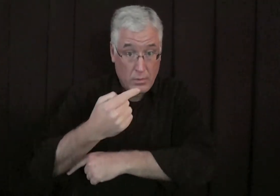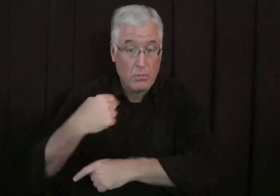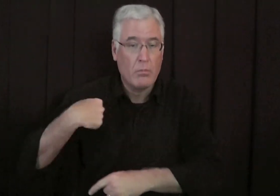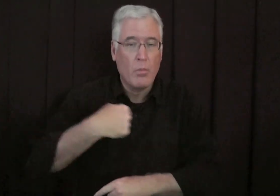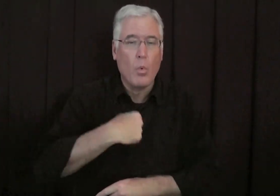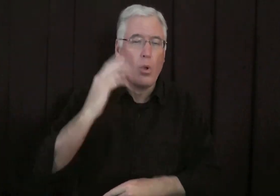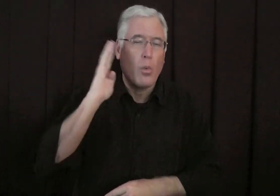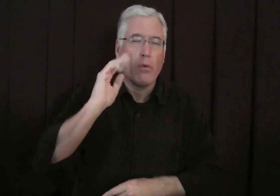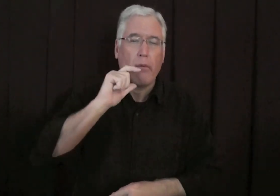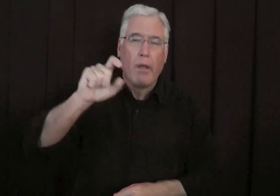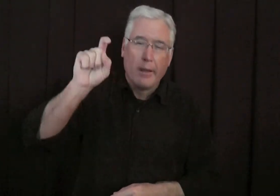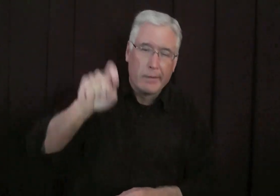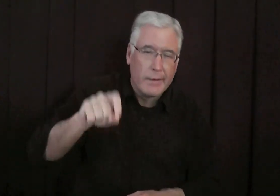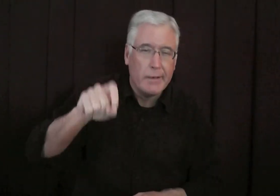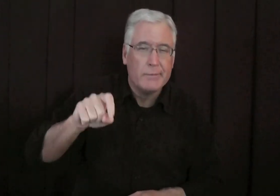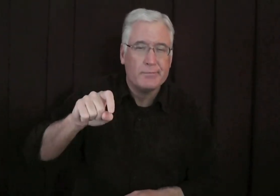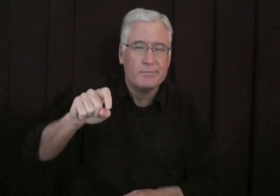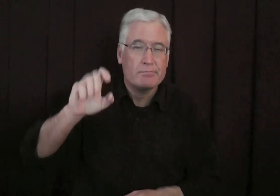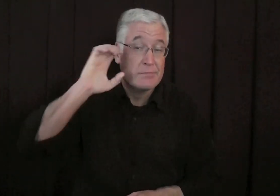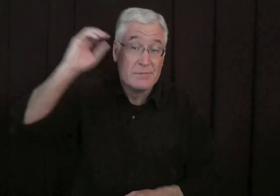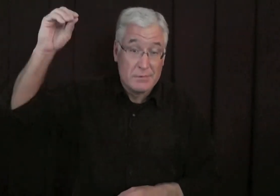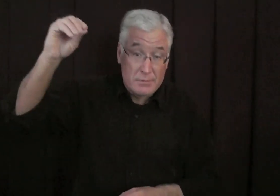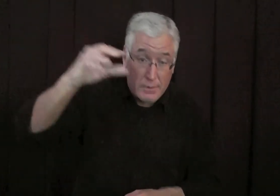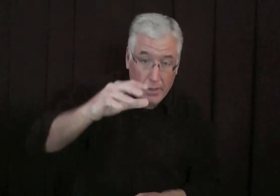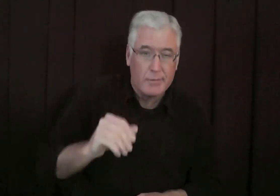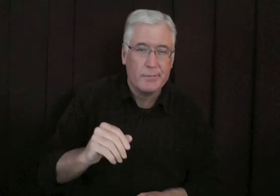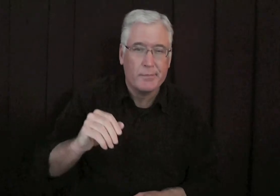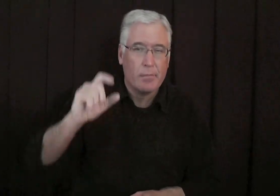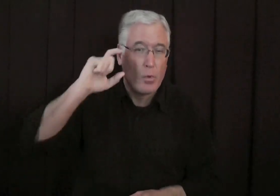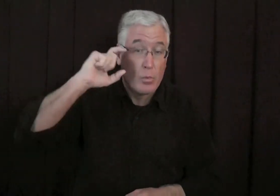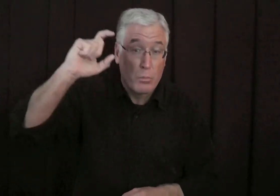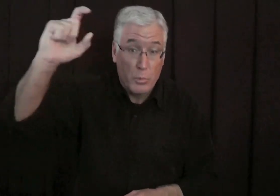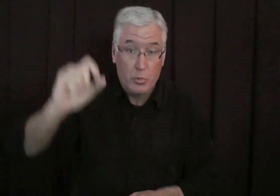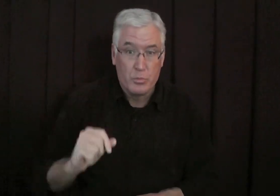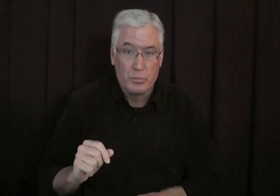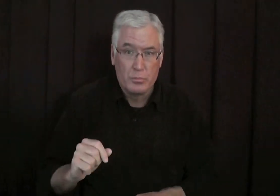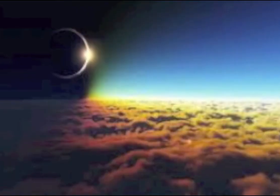still waiting for one day when there will be no need for the sun or for the moon.